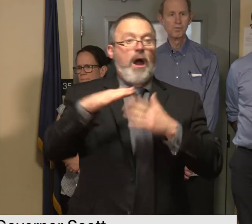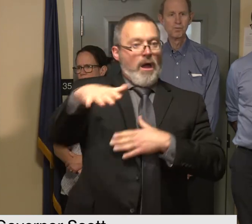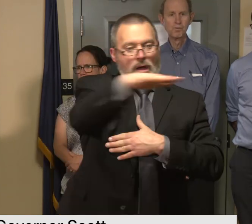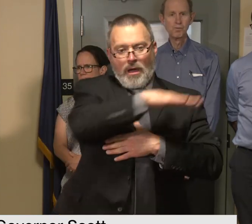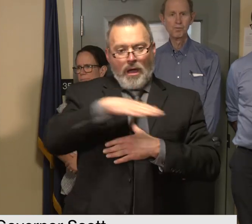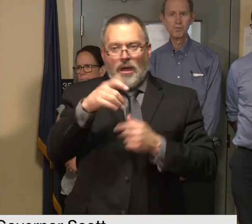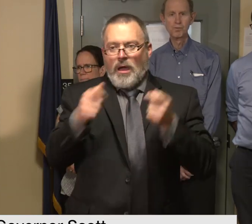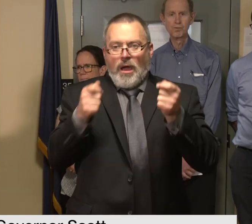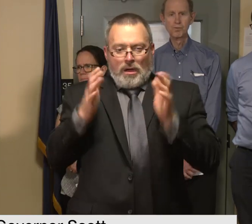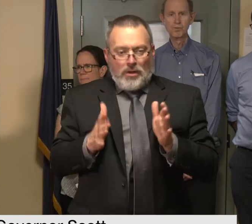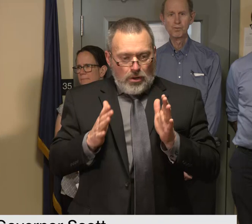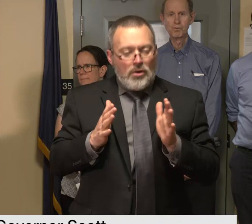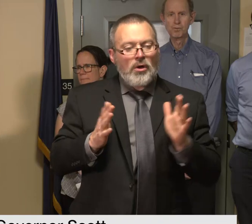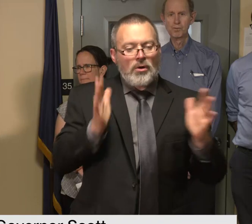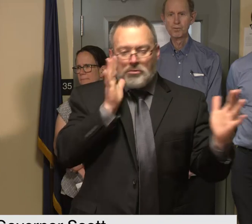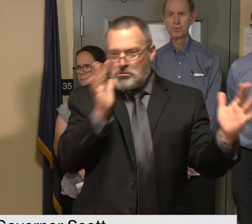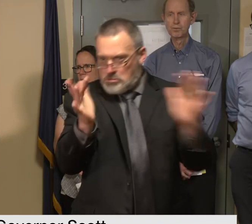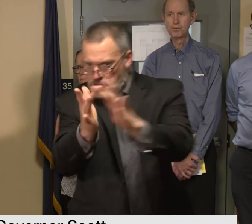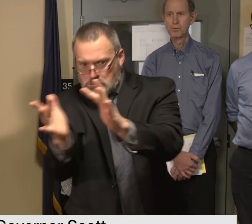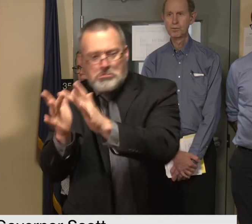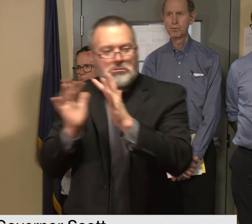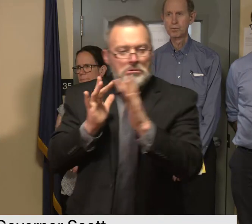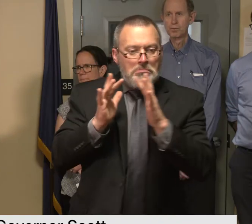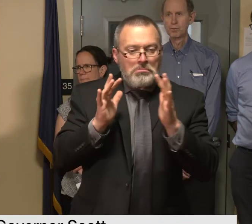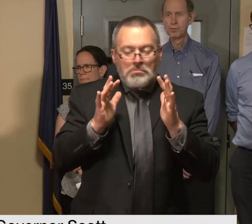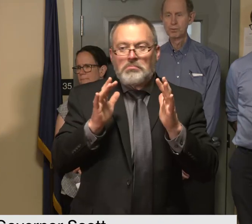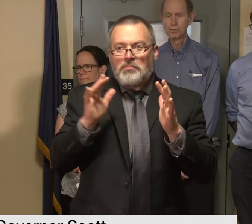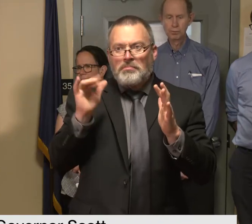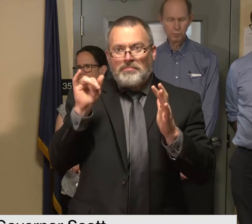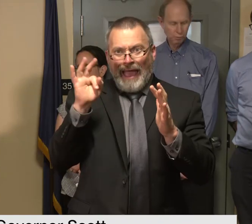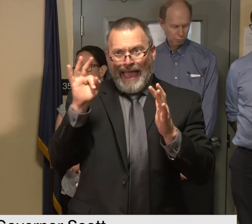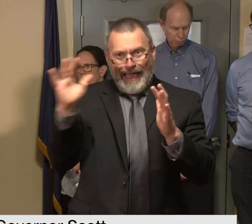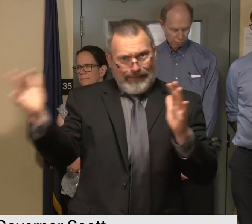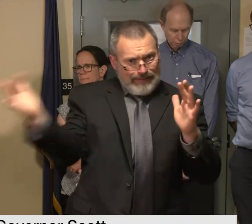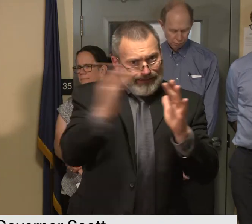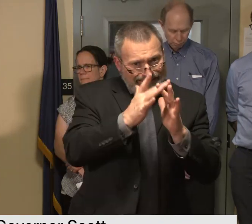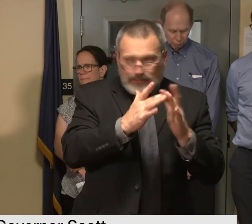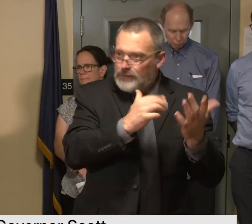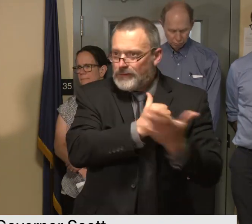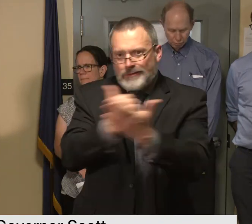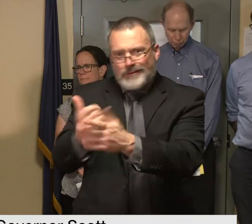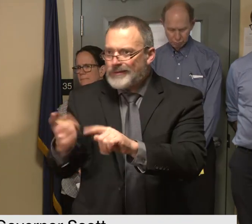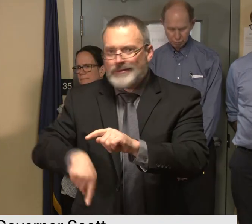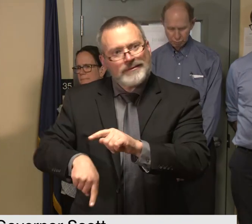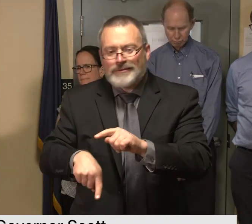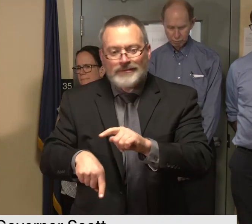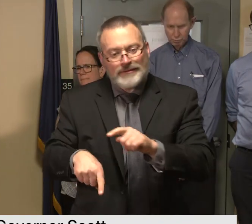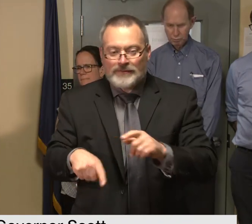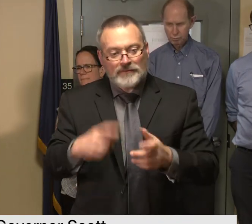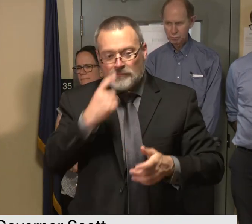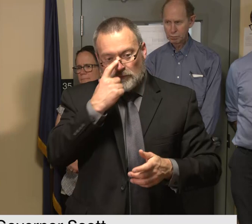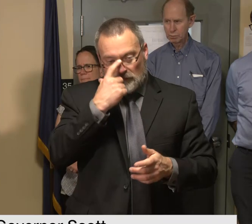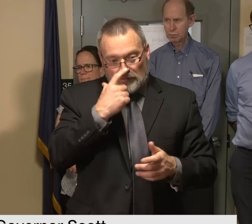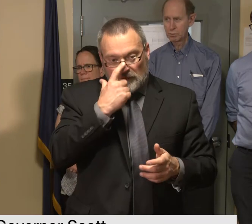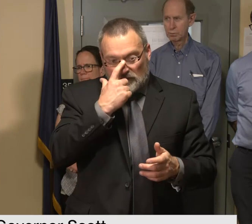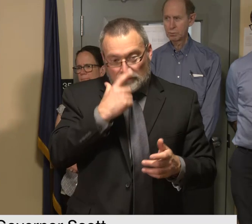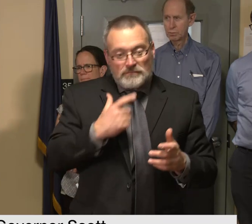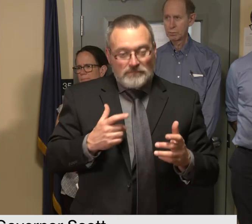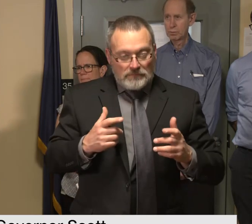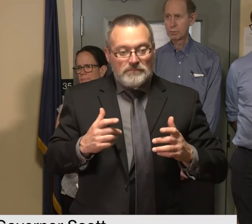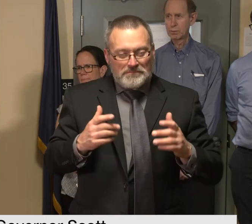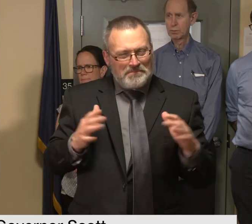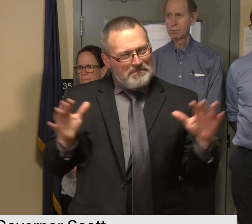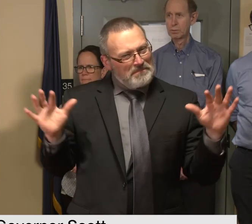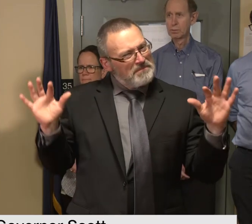help you if we do not know what you need for support and lastly for everyone remain vigilant and be